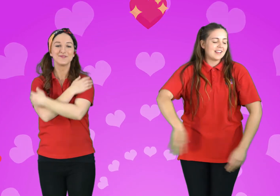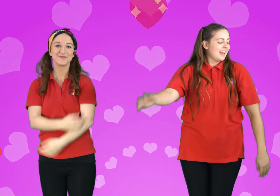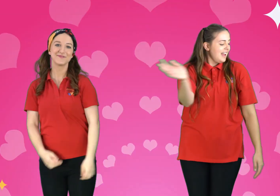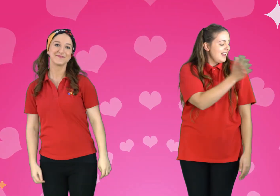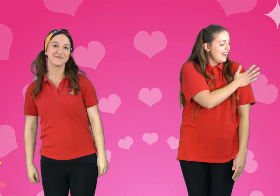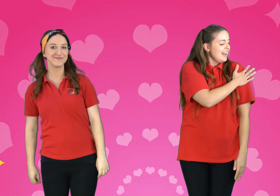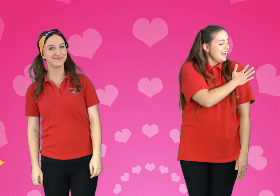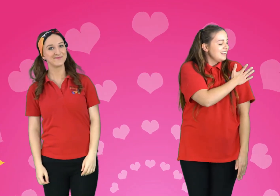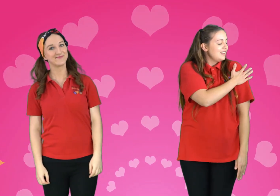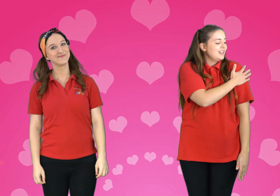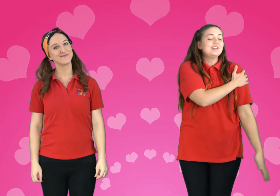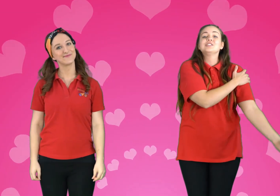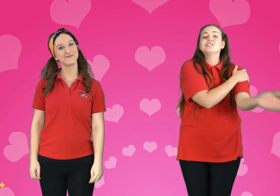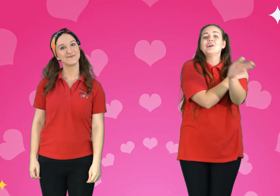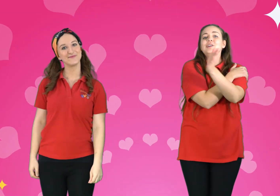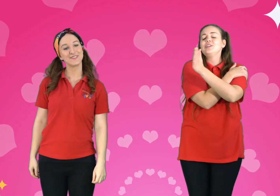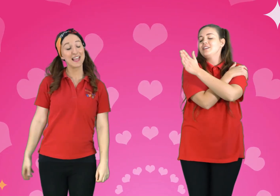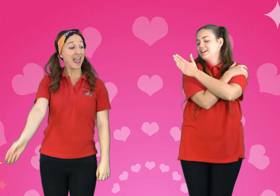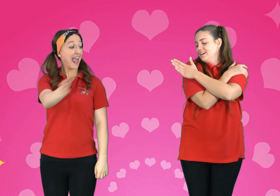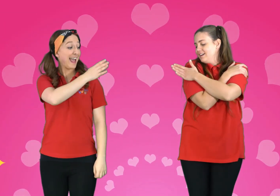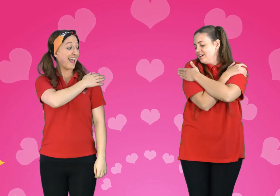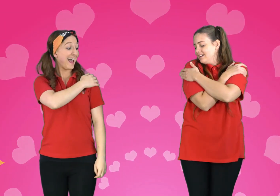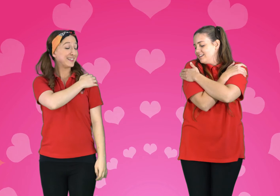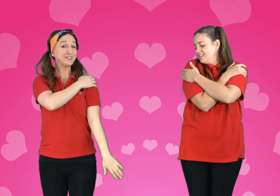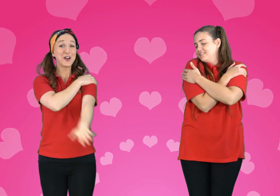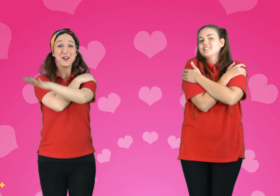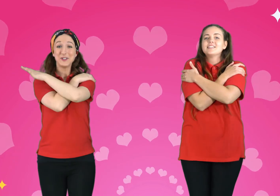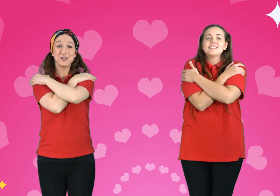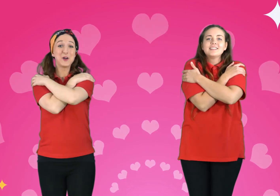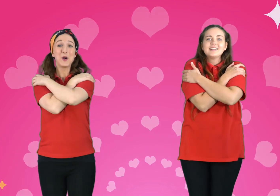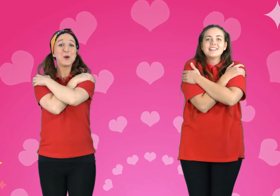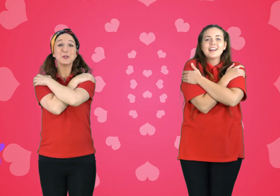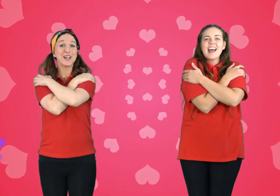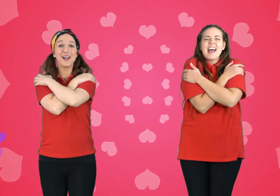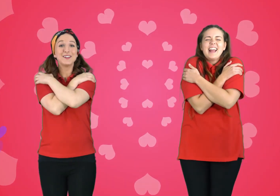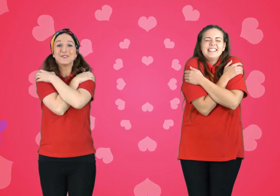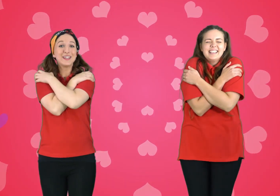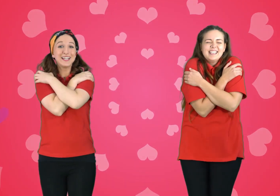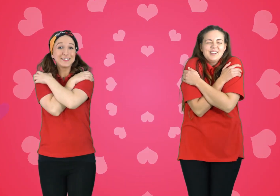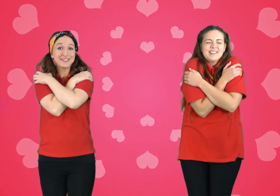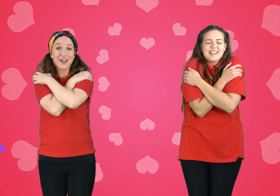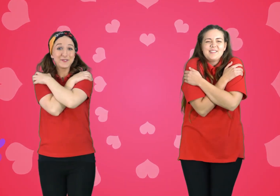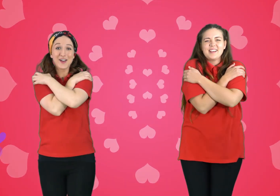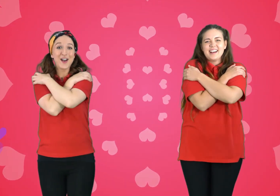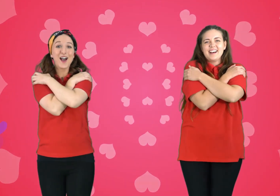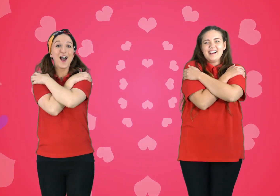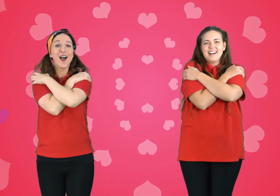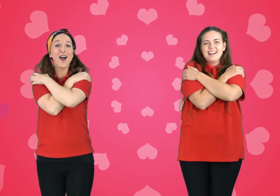Hand on your shoulder Hand on your shoulder Hand And give yourself a hug